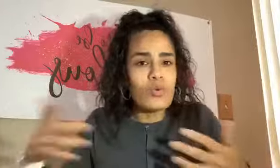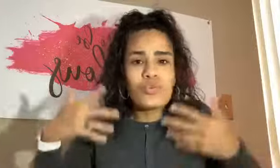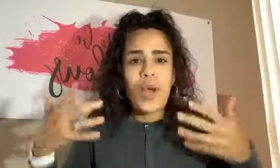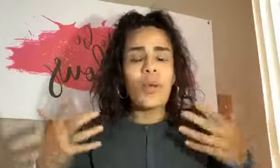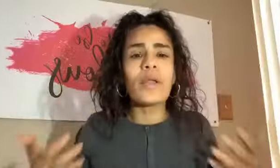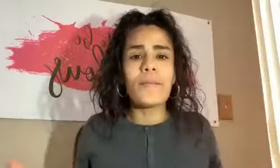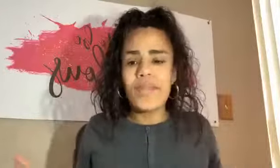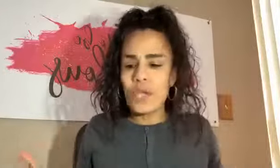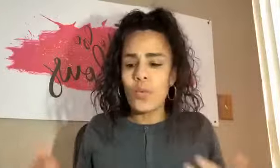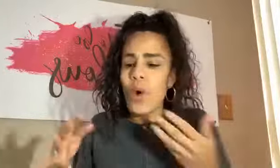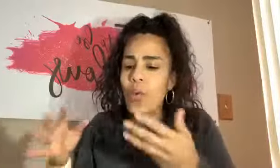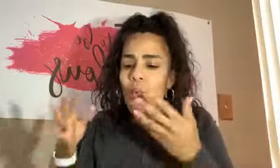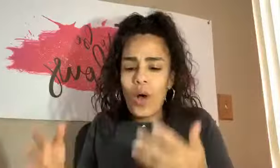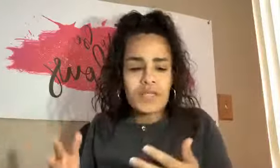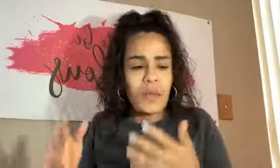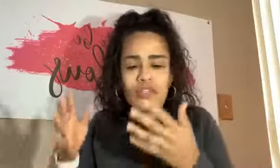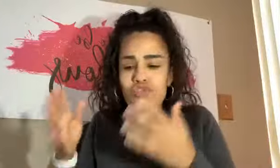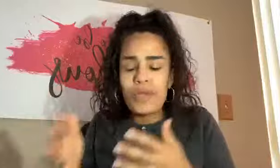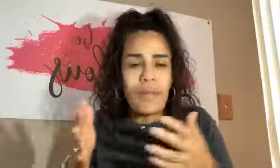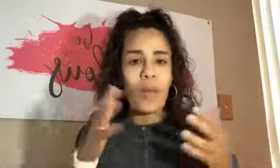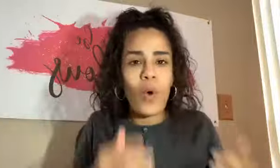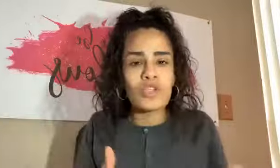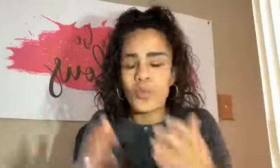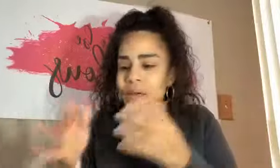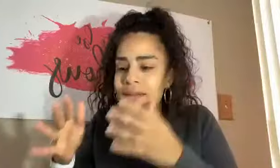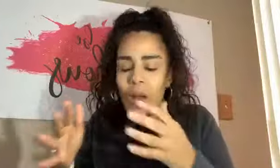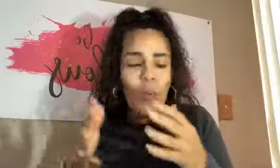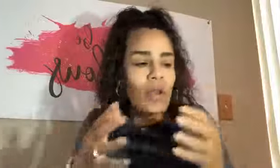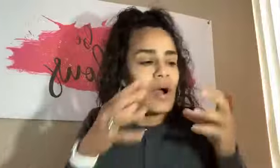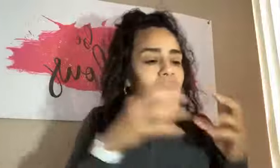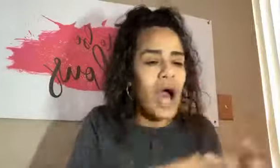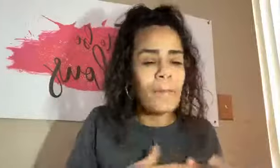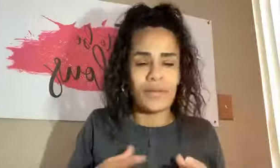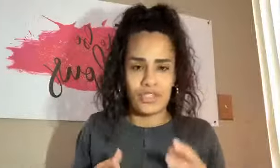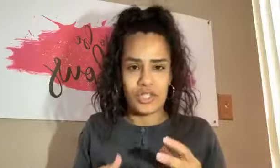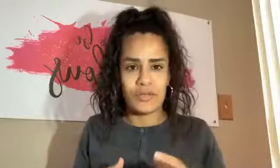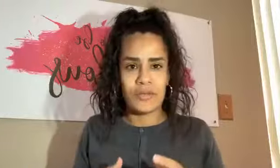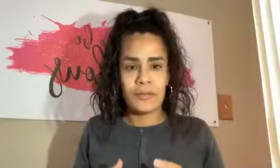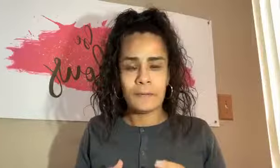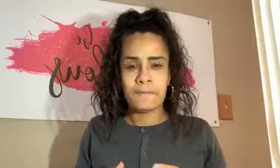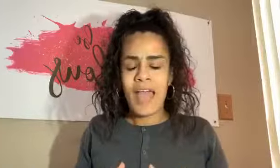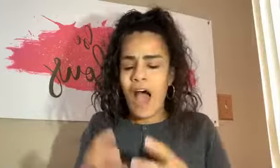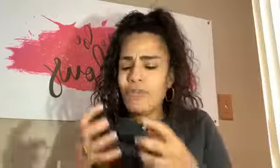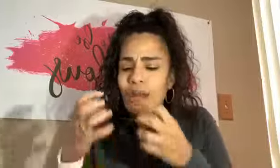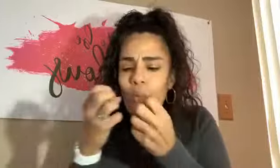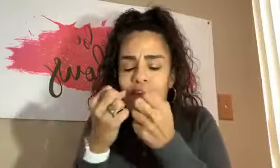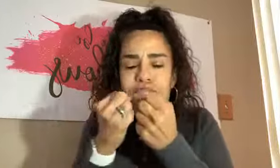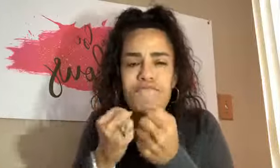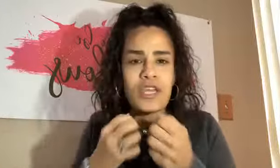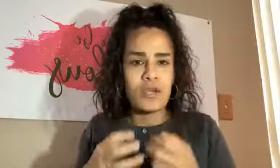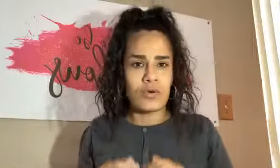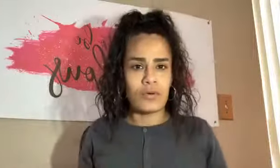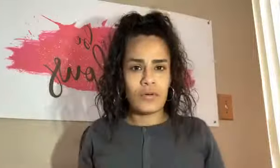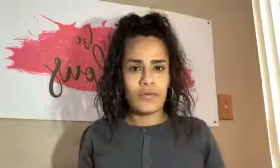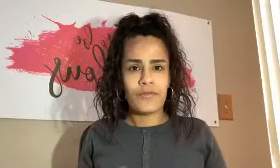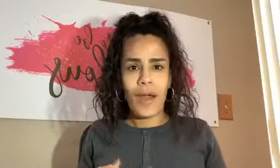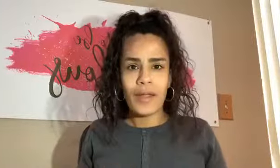Who do I want to be? What was my dream at once? What did I want to accomplish? How did I want to feel? Right?